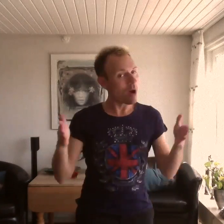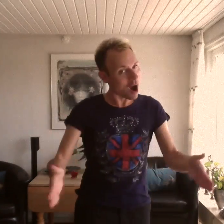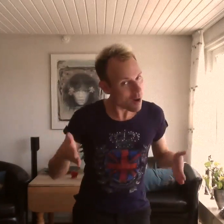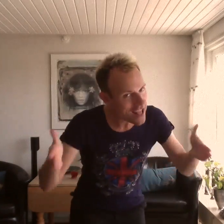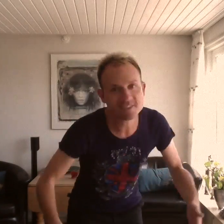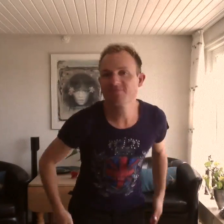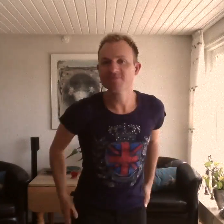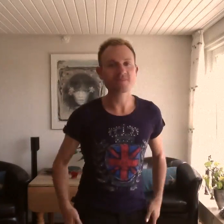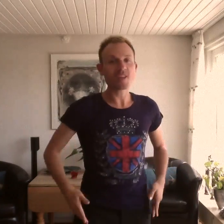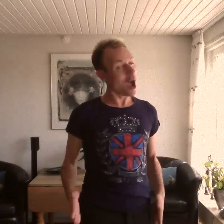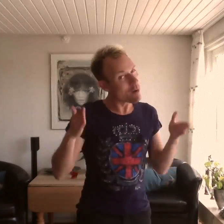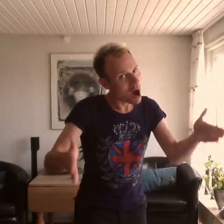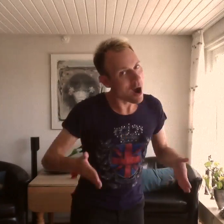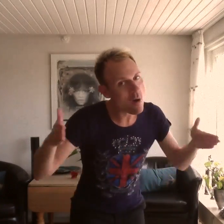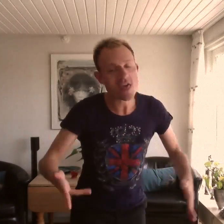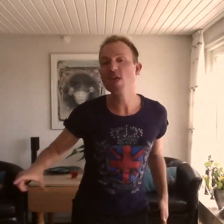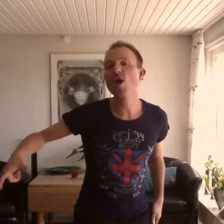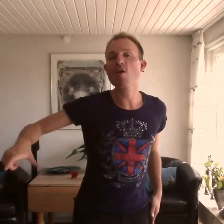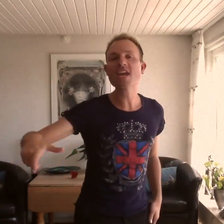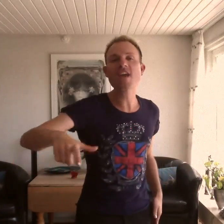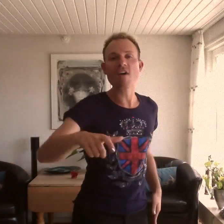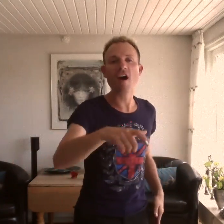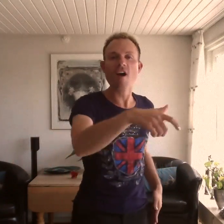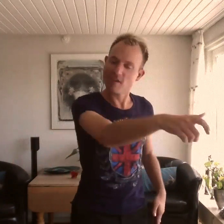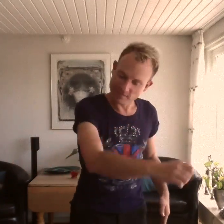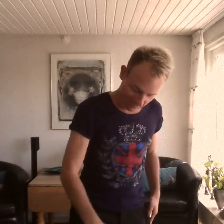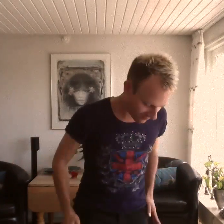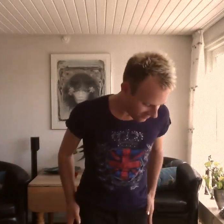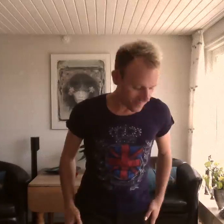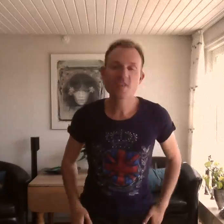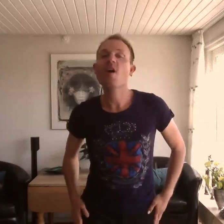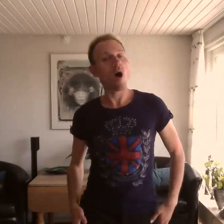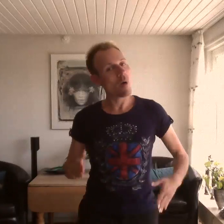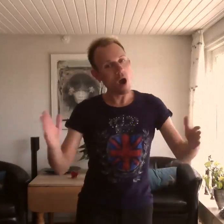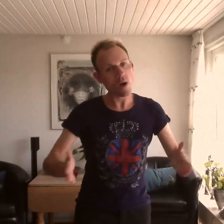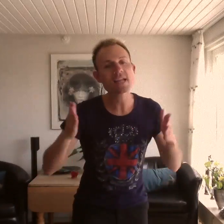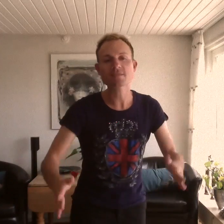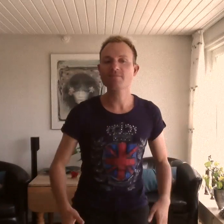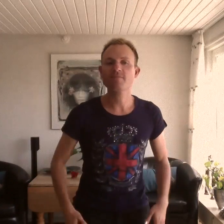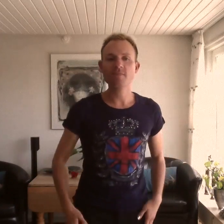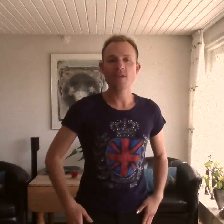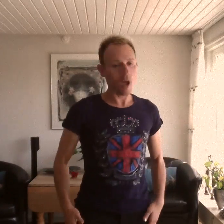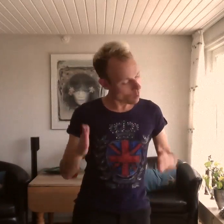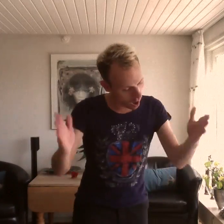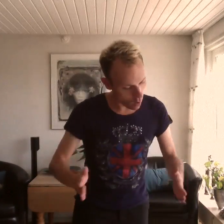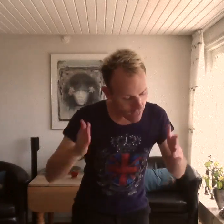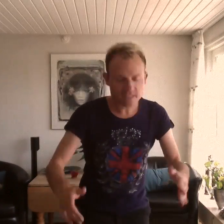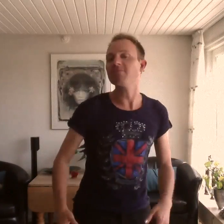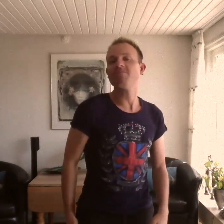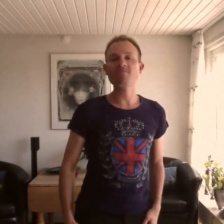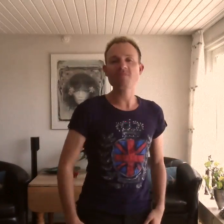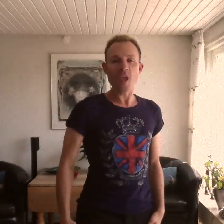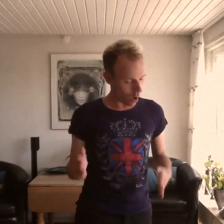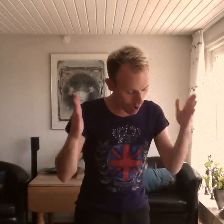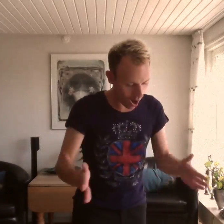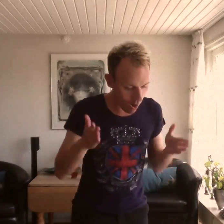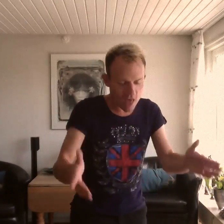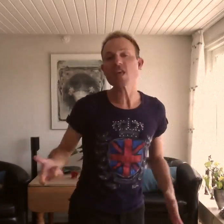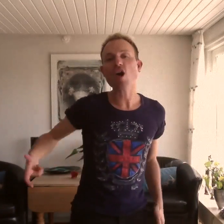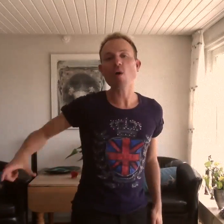Rollin', rollin', rollin' Rollin' on the river Say we're rollin', rollin', rollin' on the